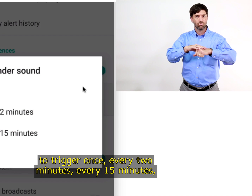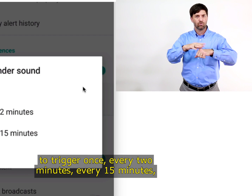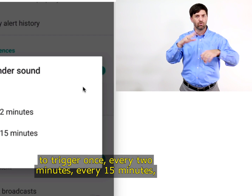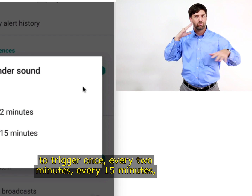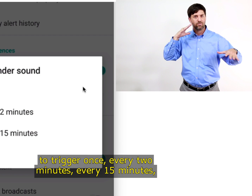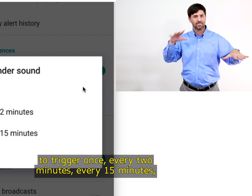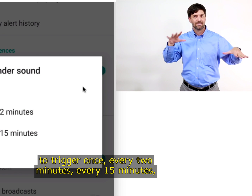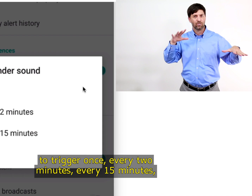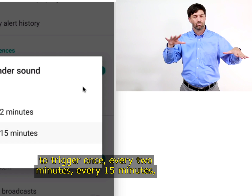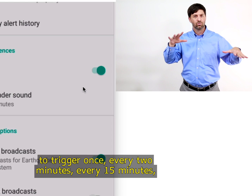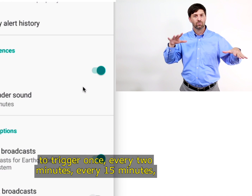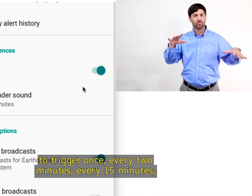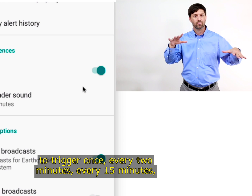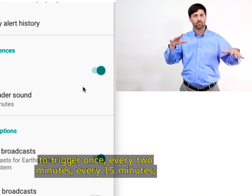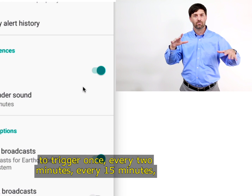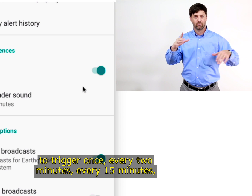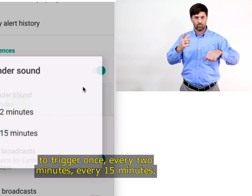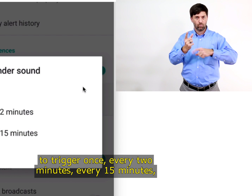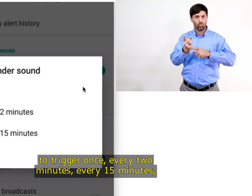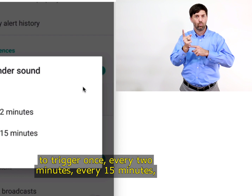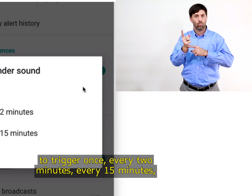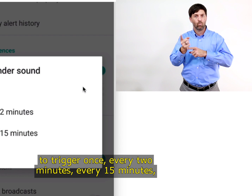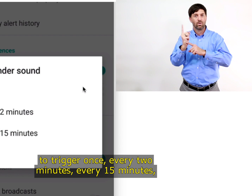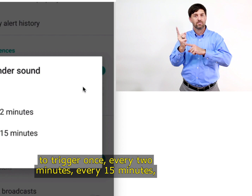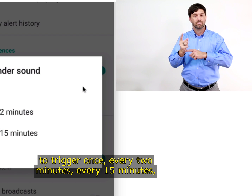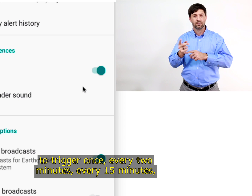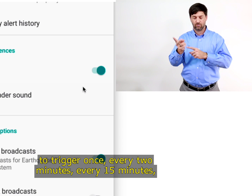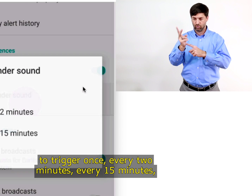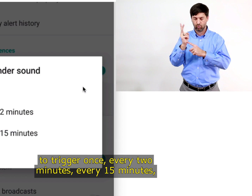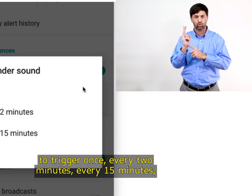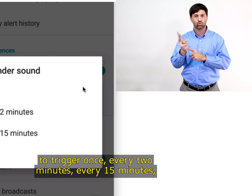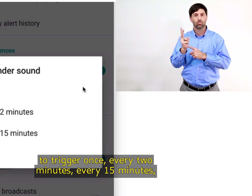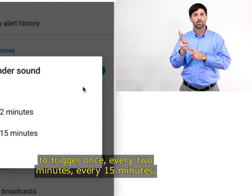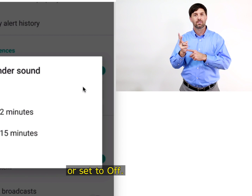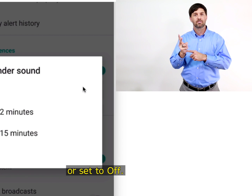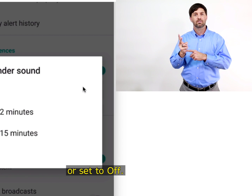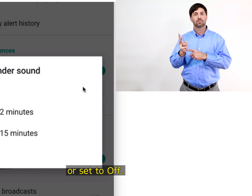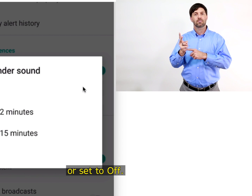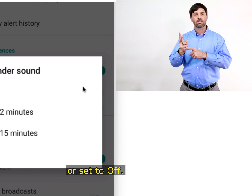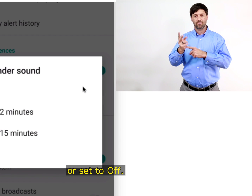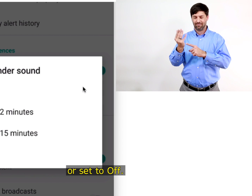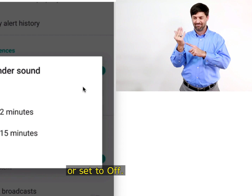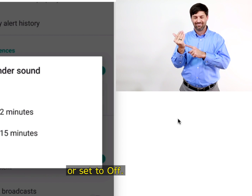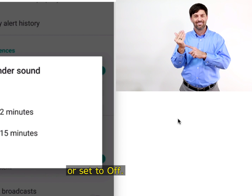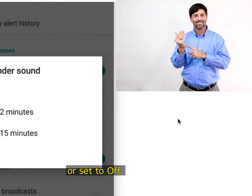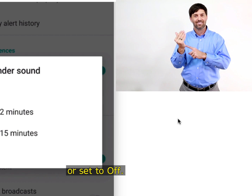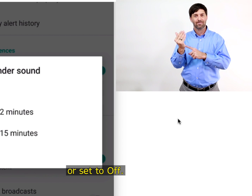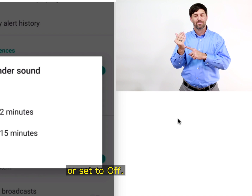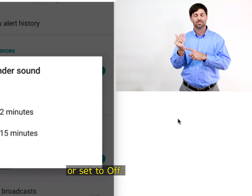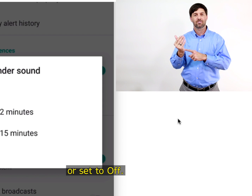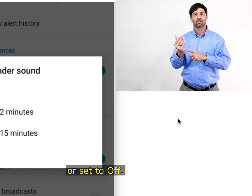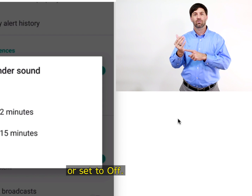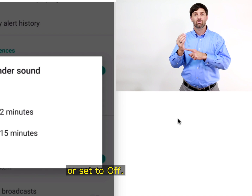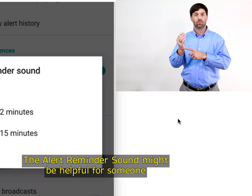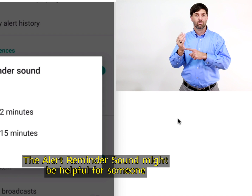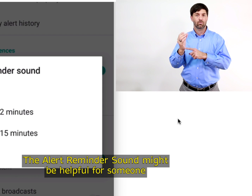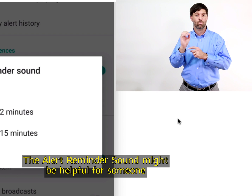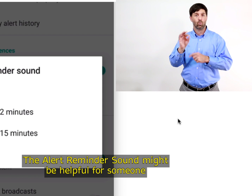every two minutes, every two minutes, minutes, or set to off. The alert